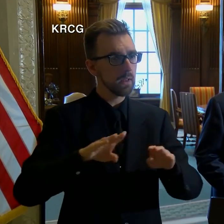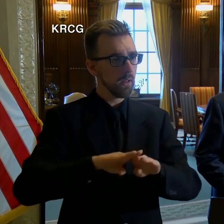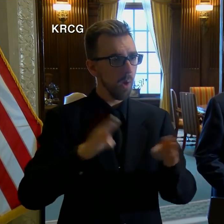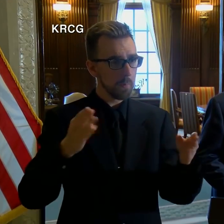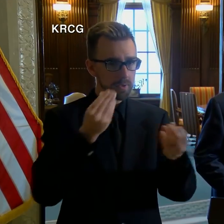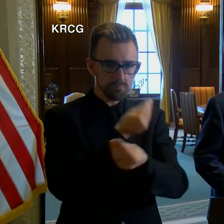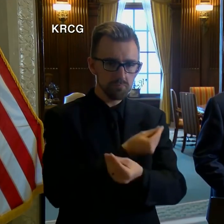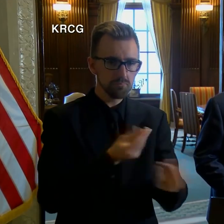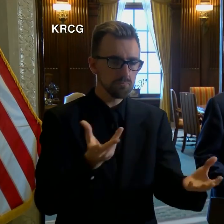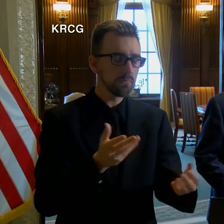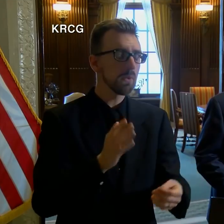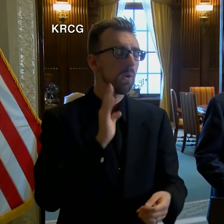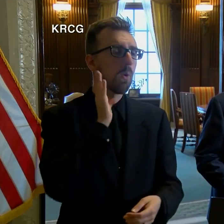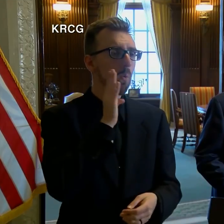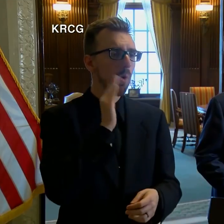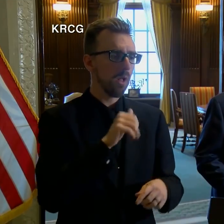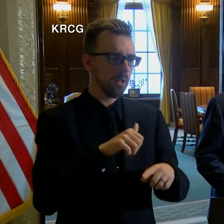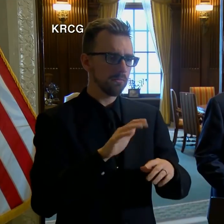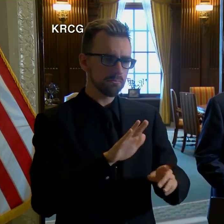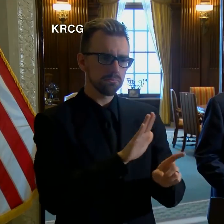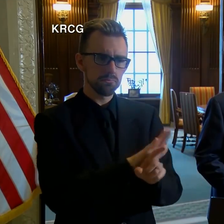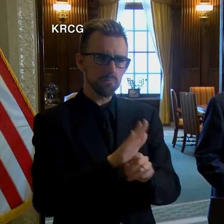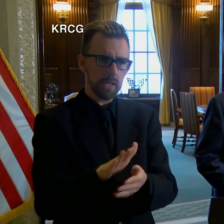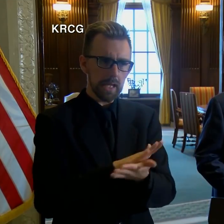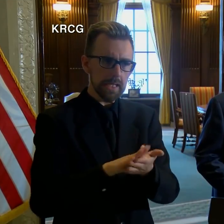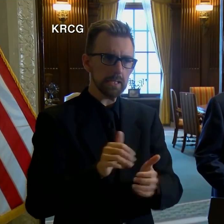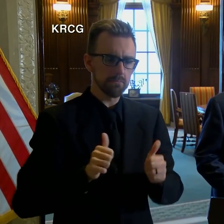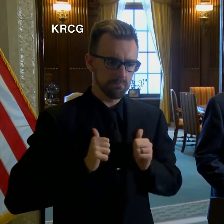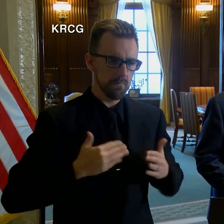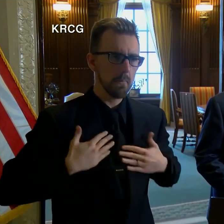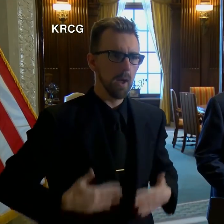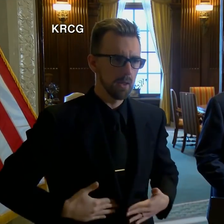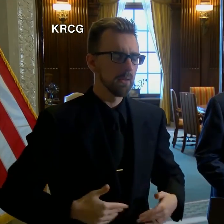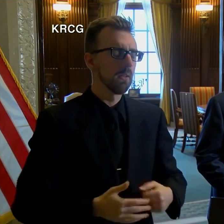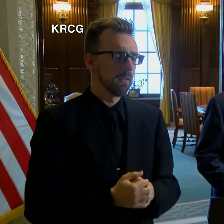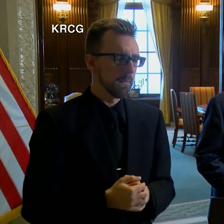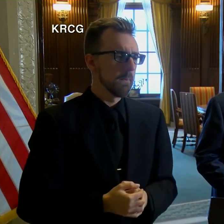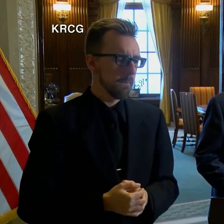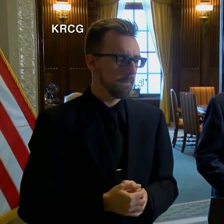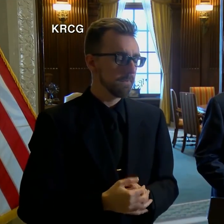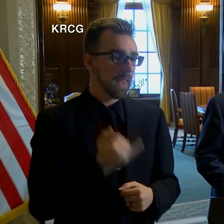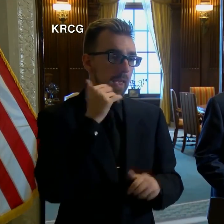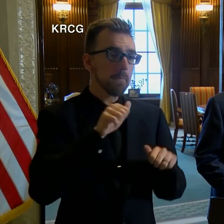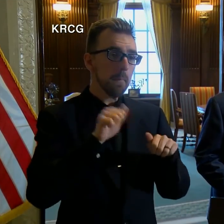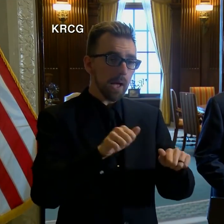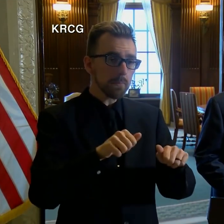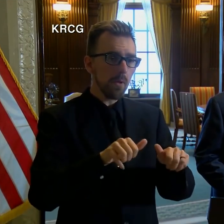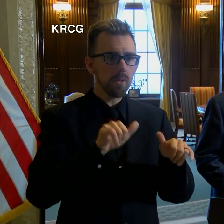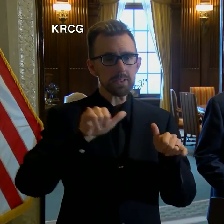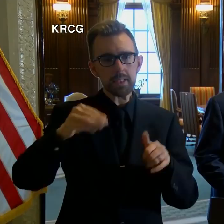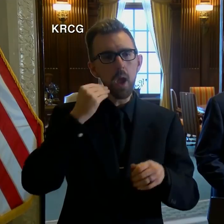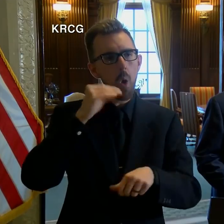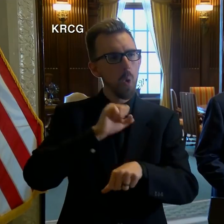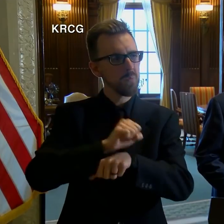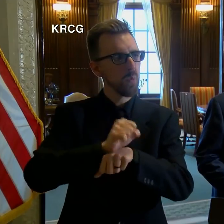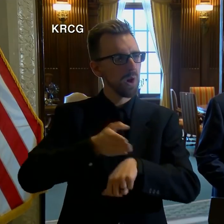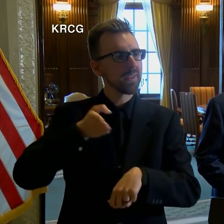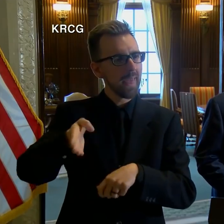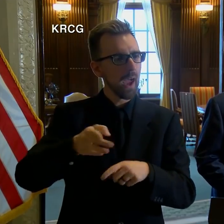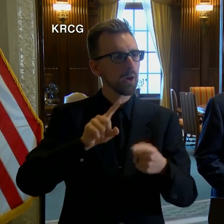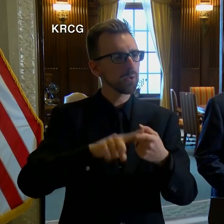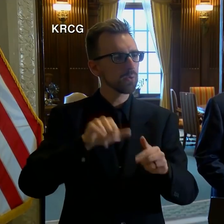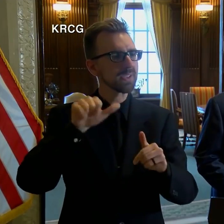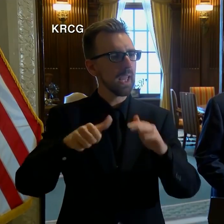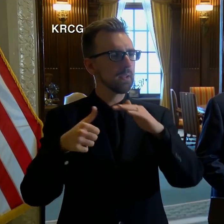individuals shall practice good hygiene and where feasible work from home in order to achieve isolation